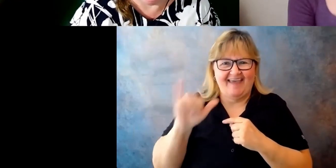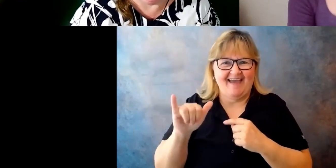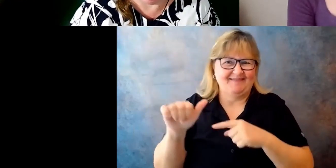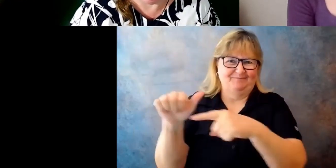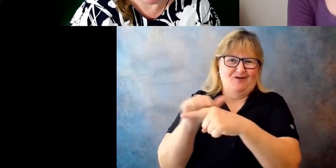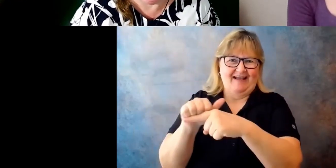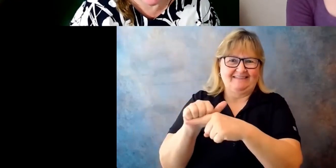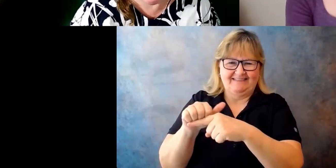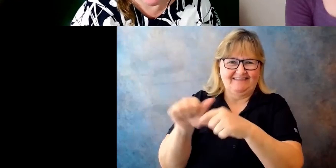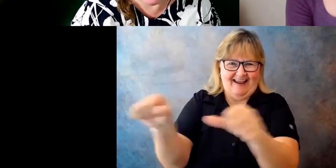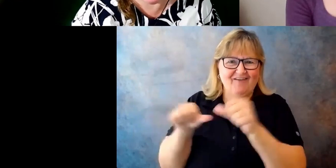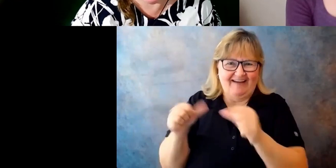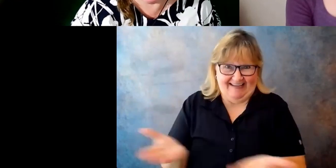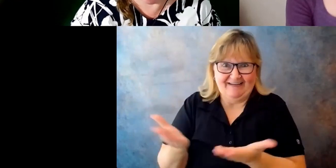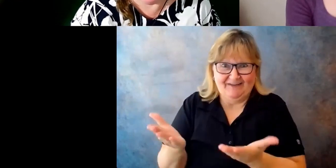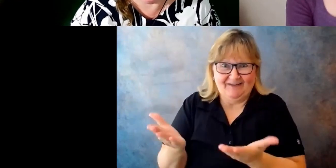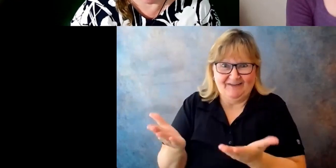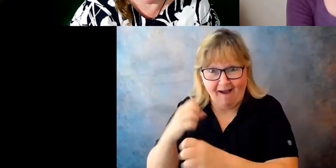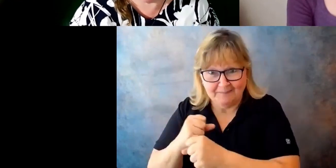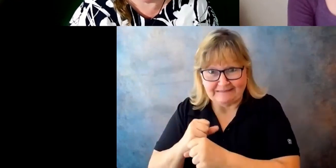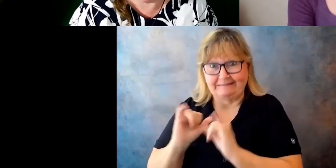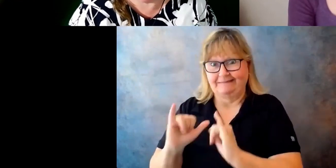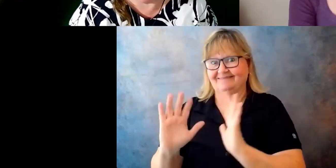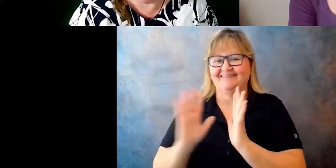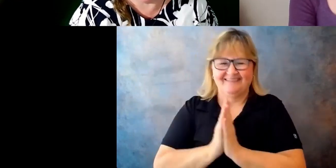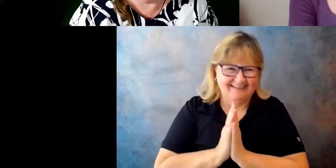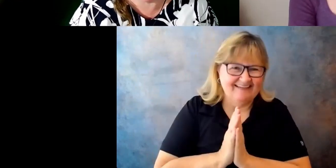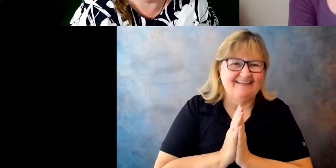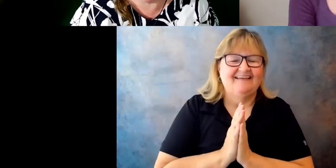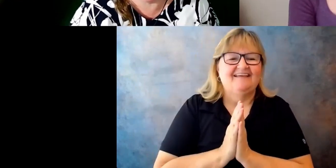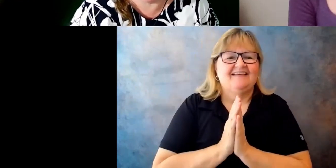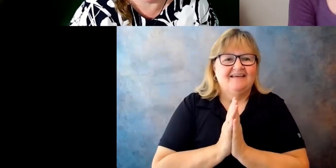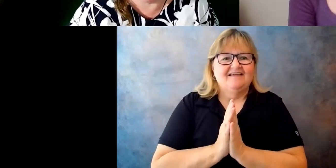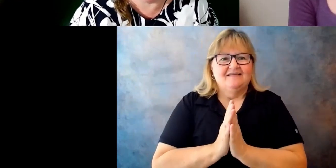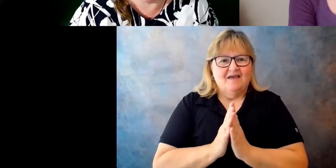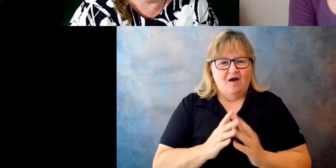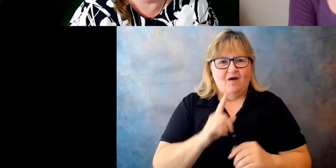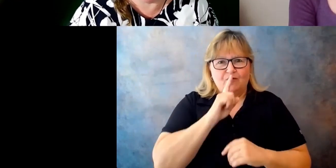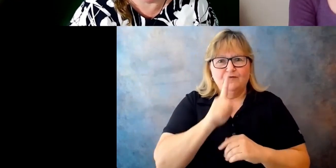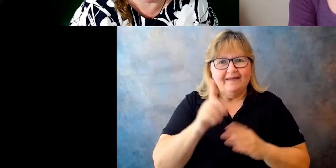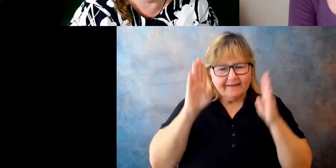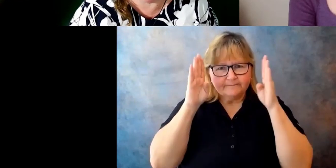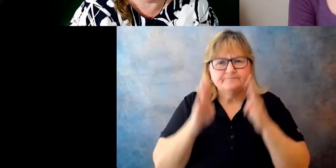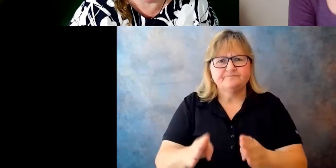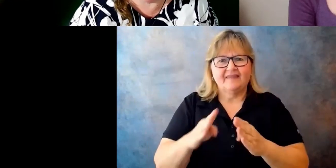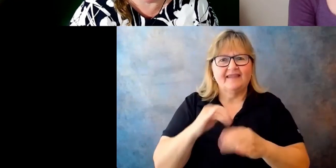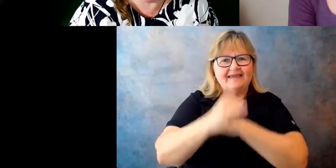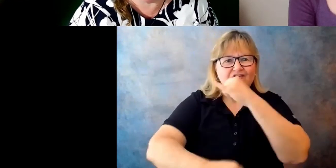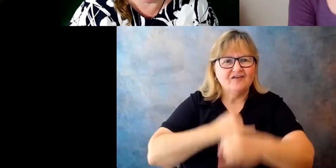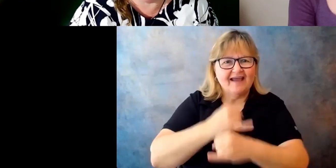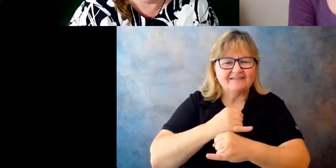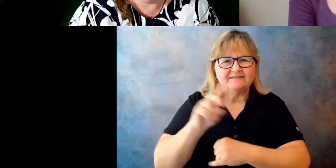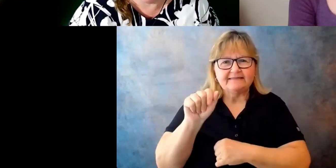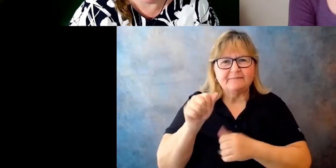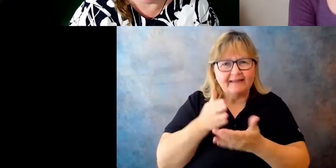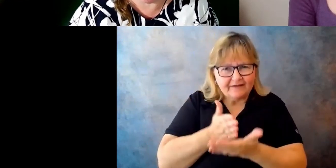UCEDD's mission is to advance international disability rights and inclusive development and to build bridges